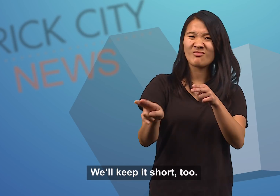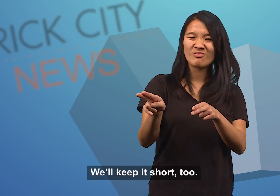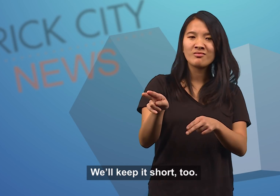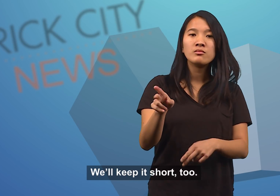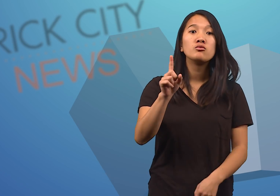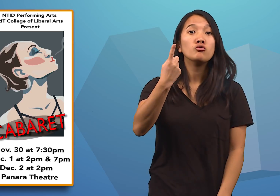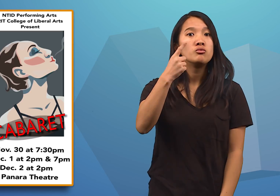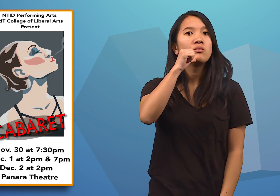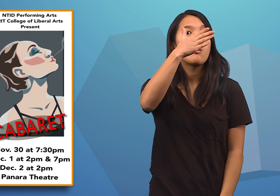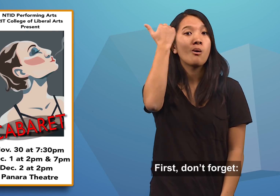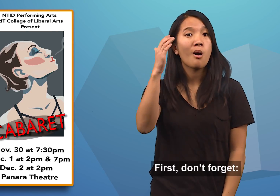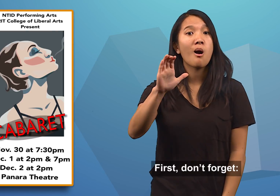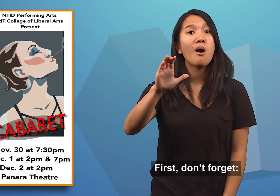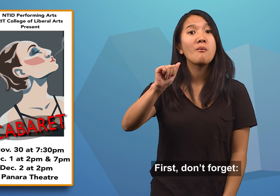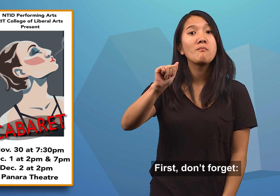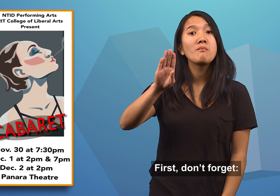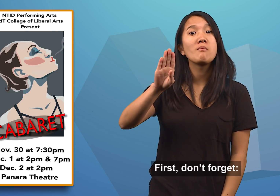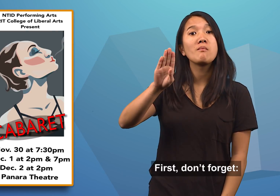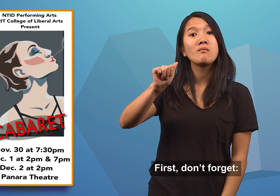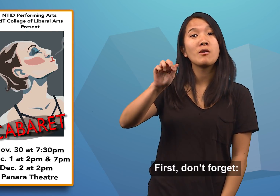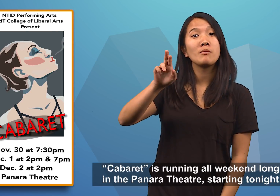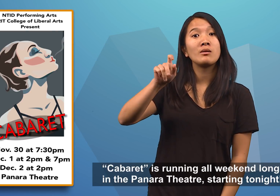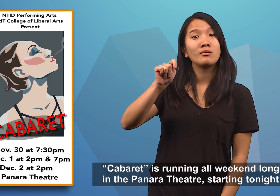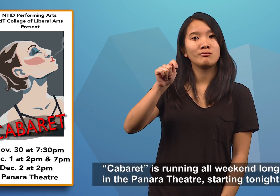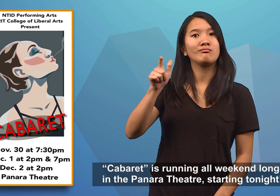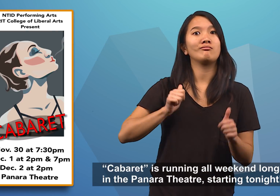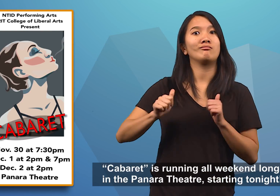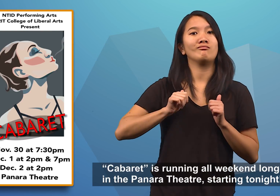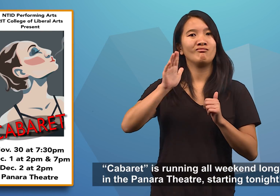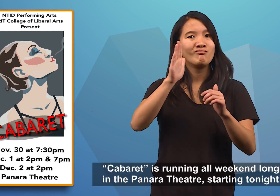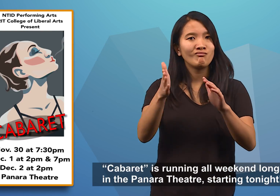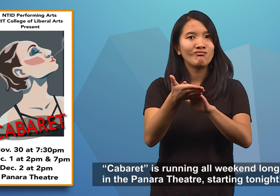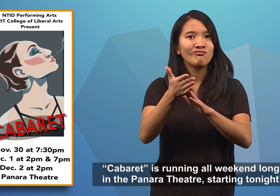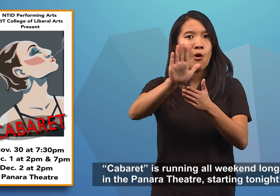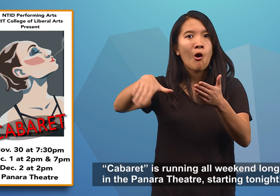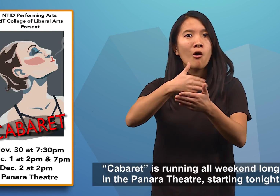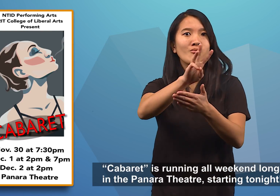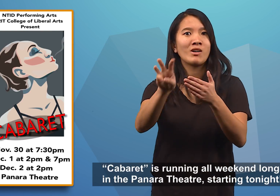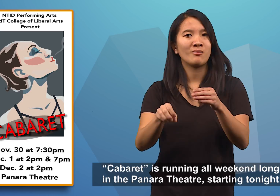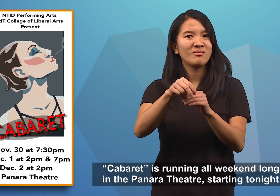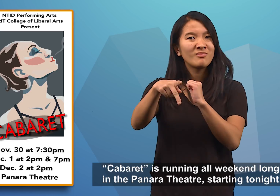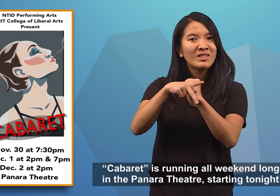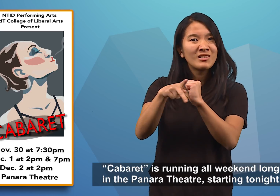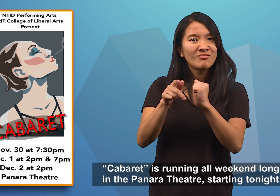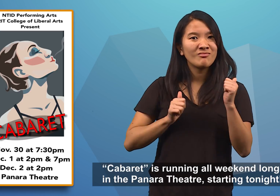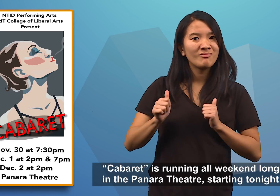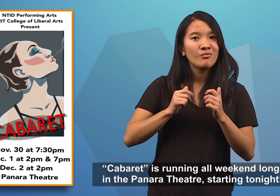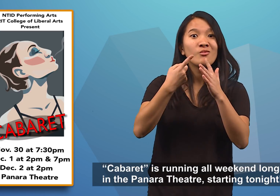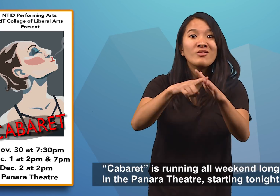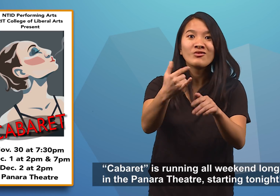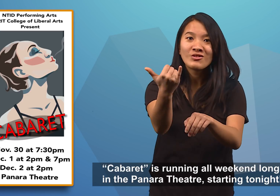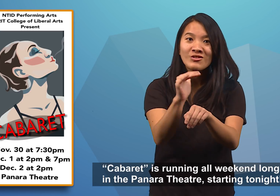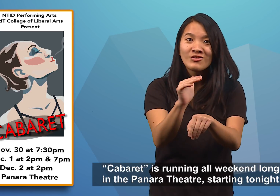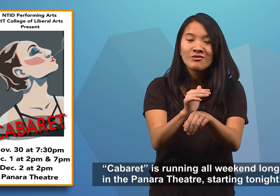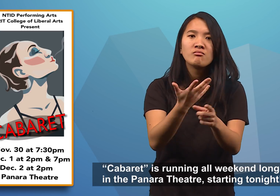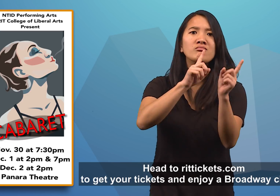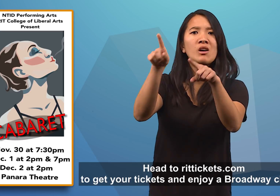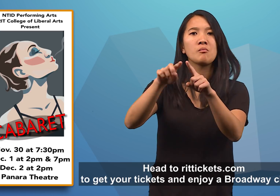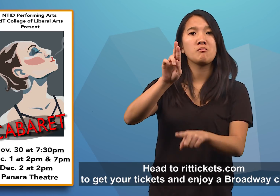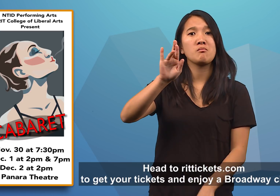too. First, don't forget, Cabaret is running all weekend long in the Panera Theater starting tonight. Head to